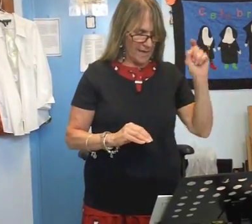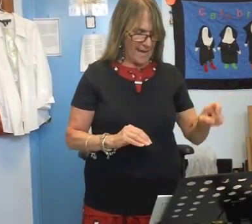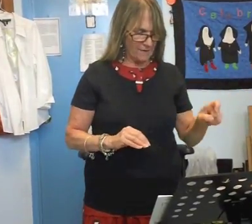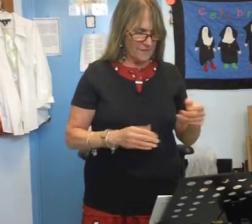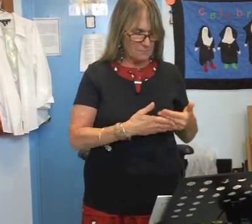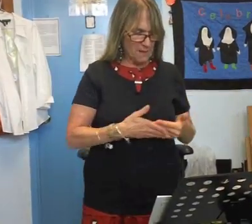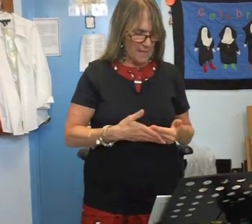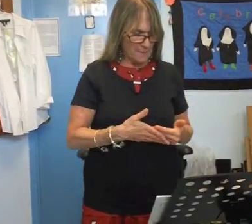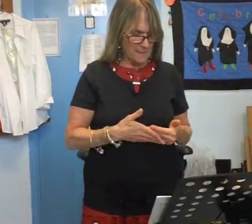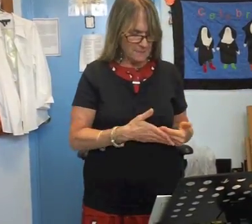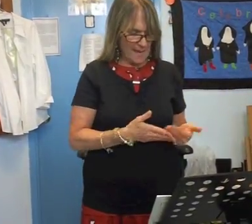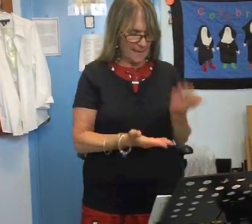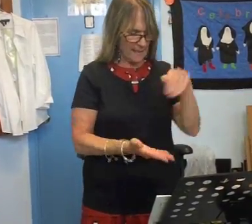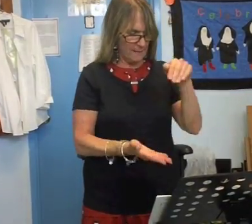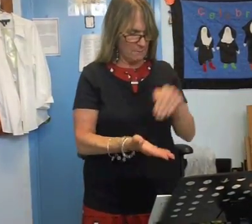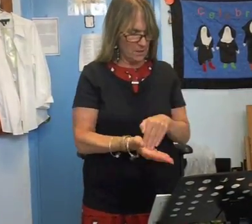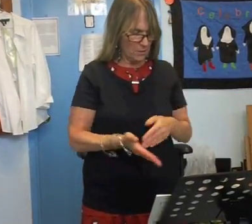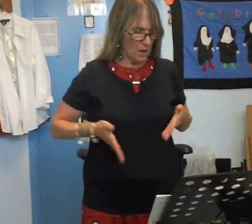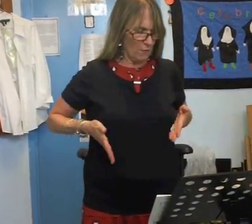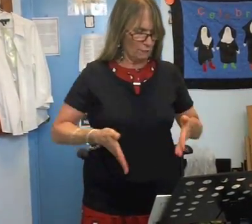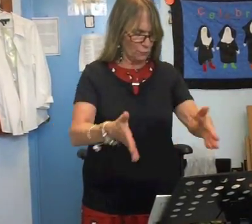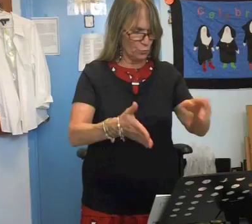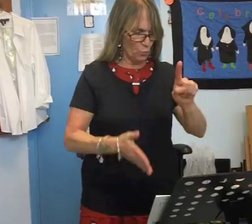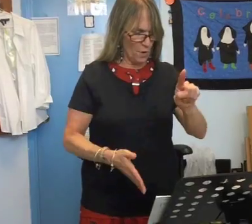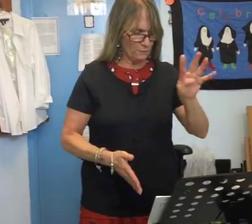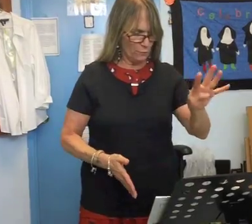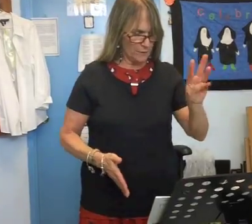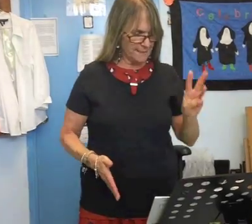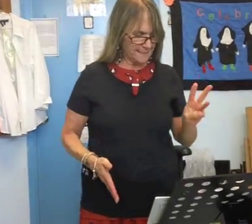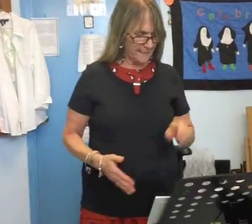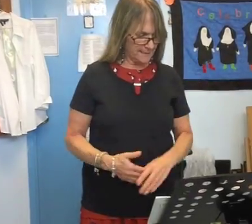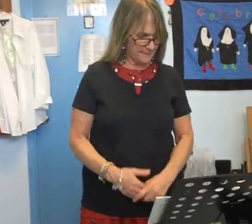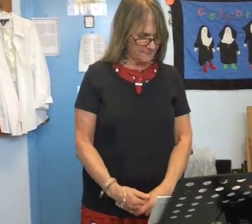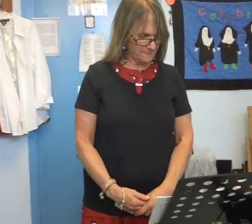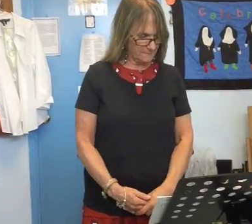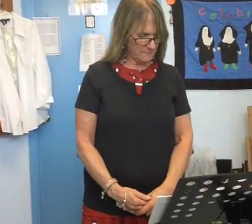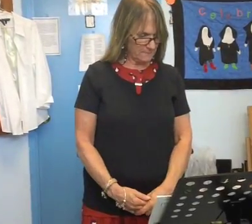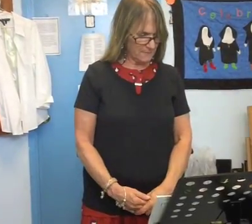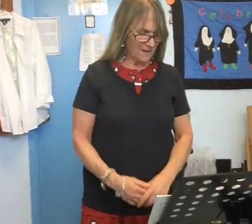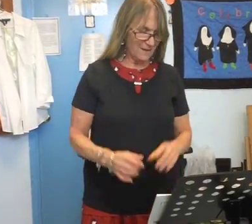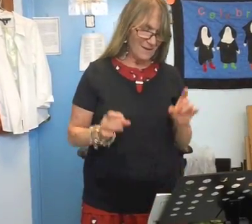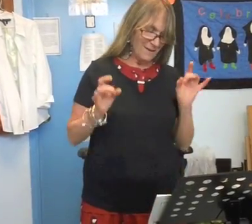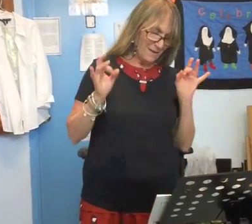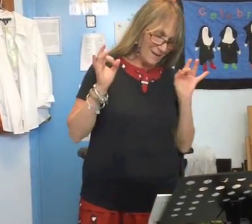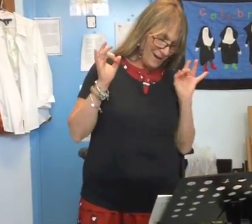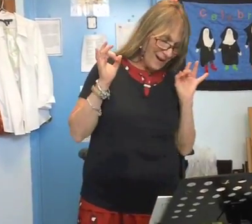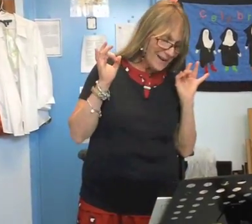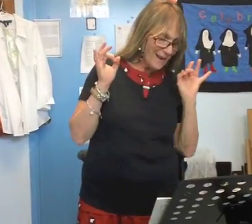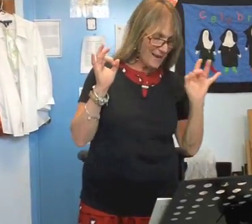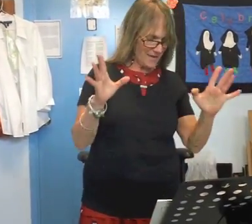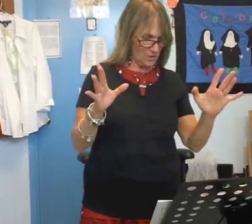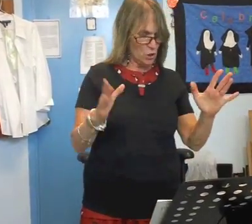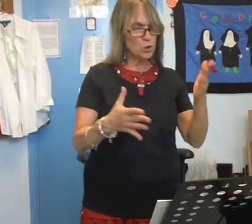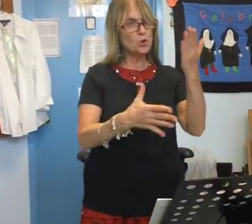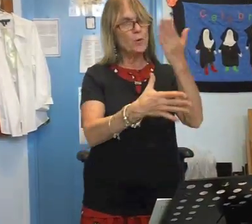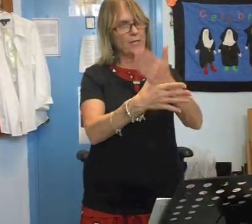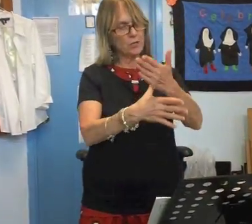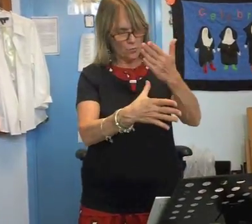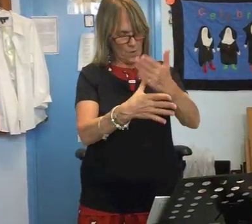to have this baby smack in the middle of Route 146 I hate to interrupt